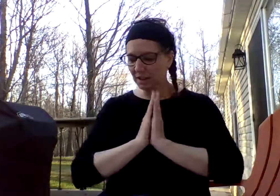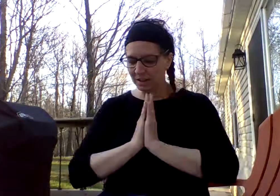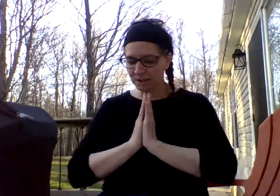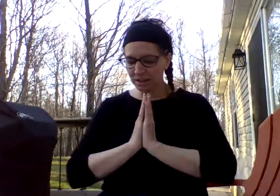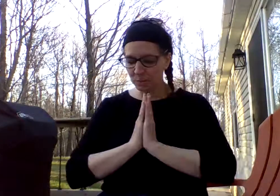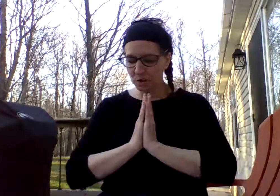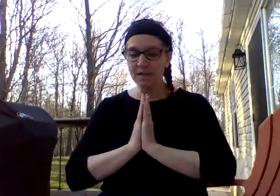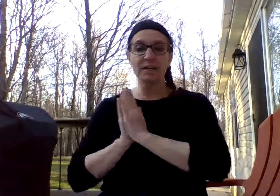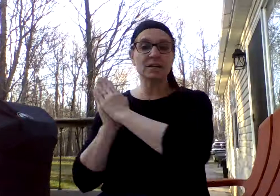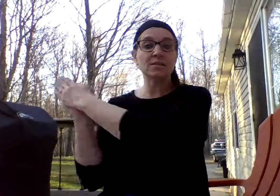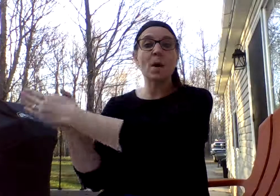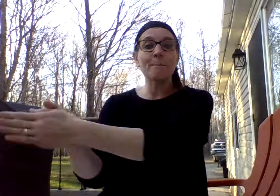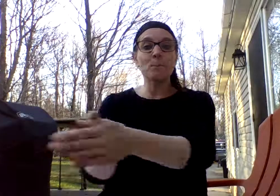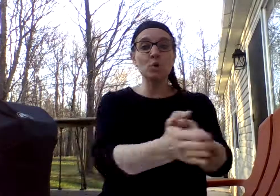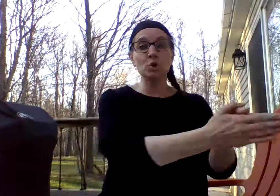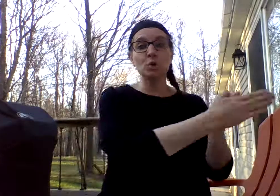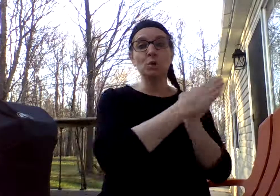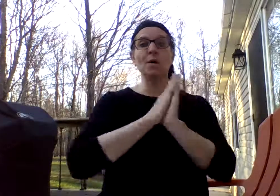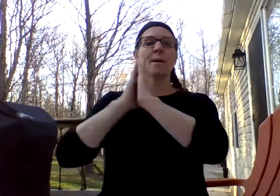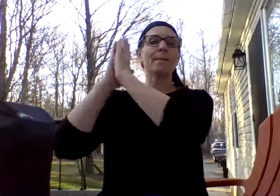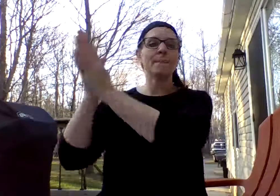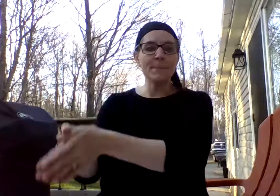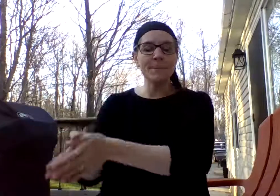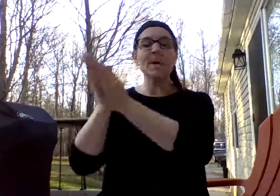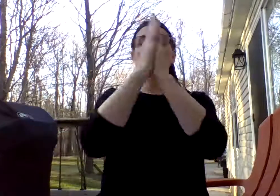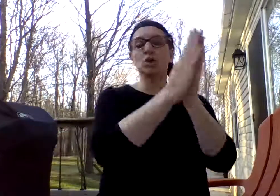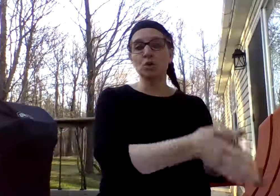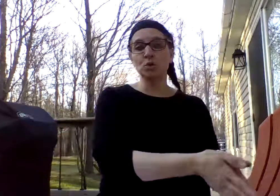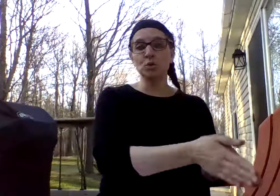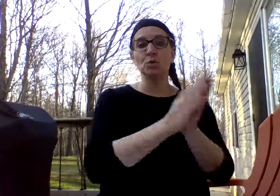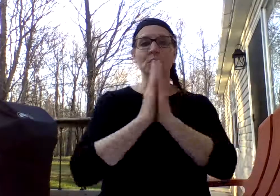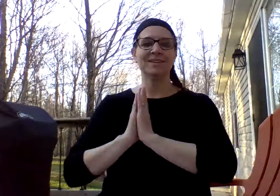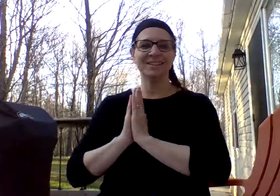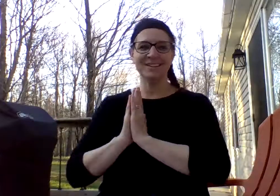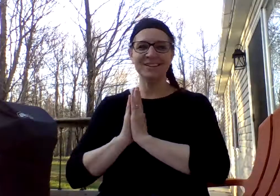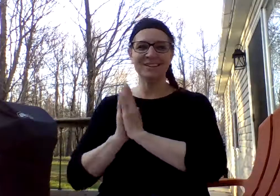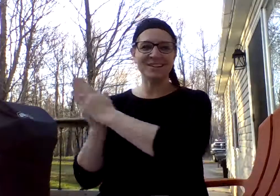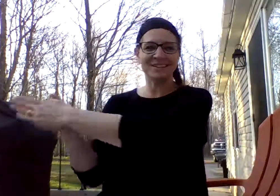Next word is moo. M, oo. Your turn.